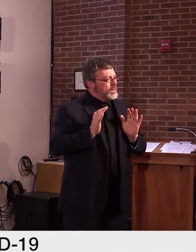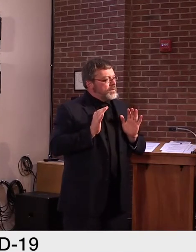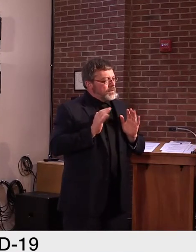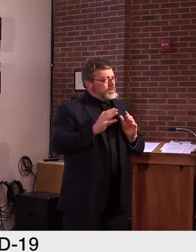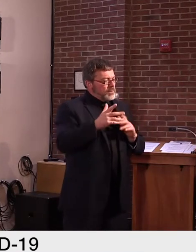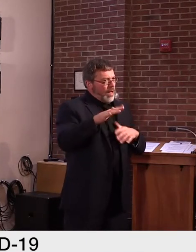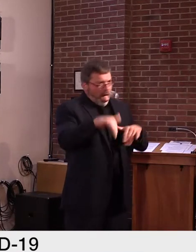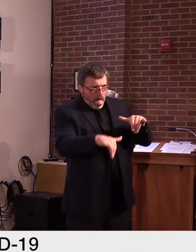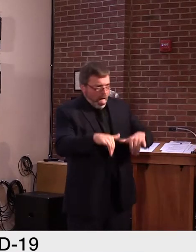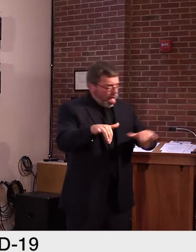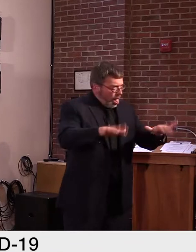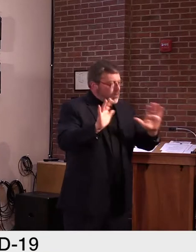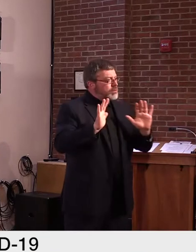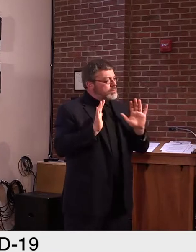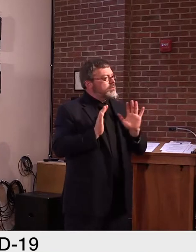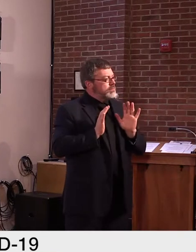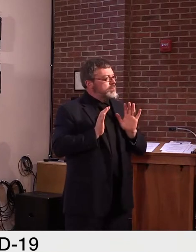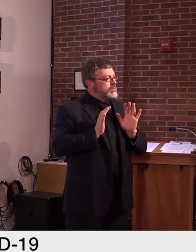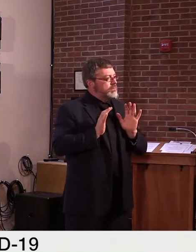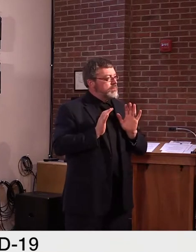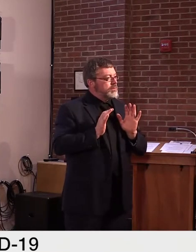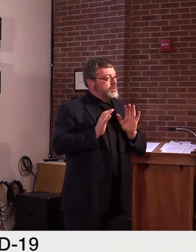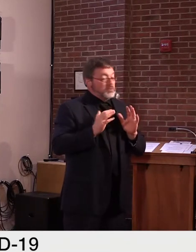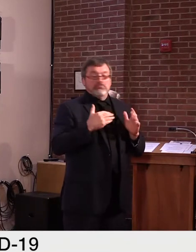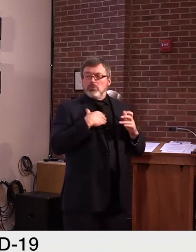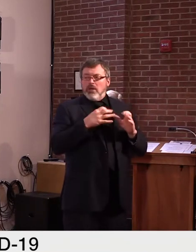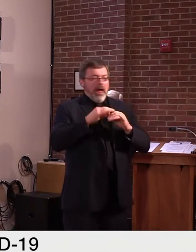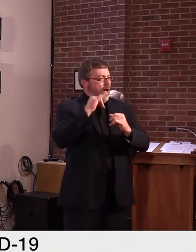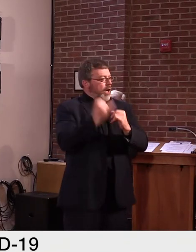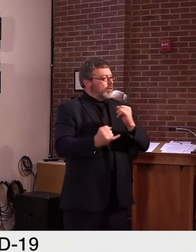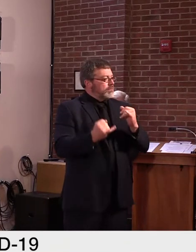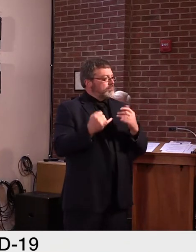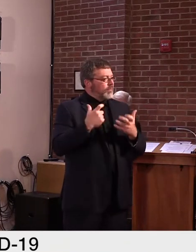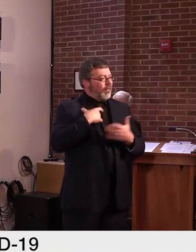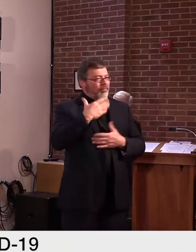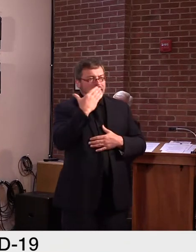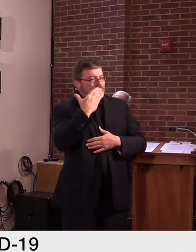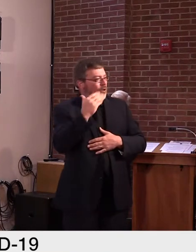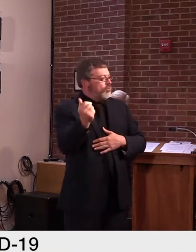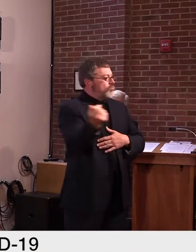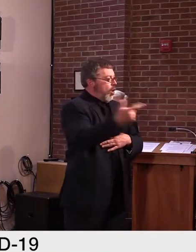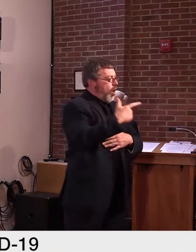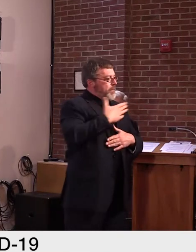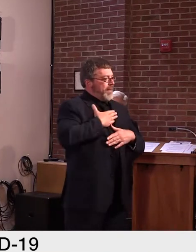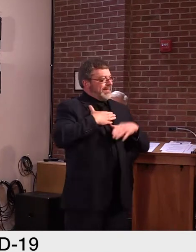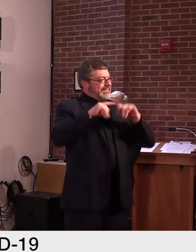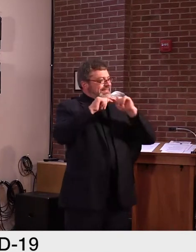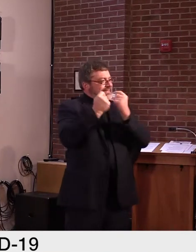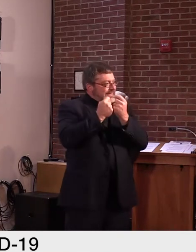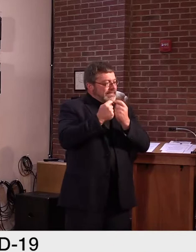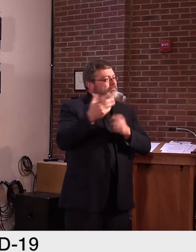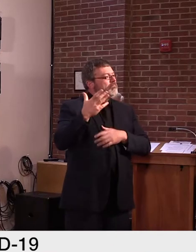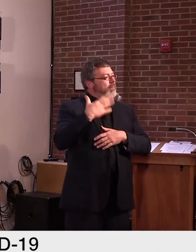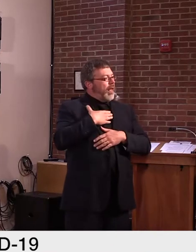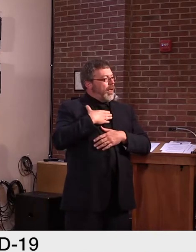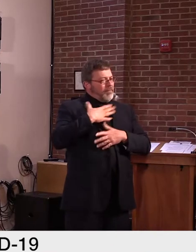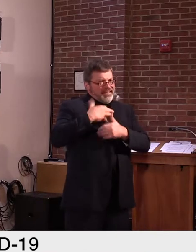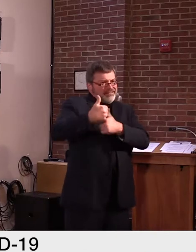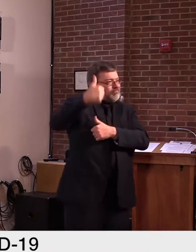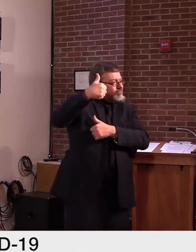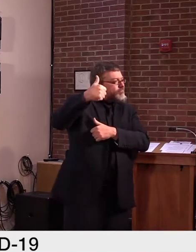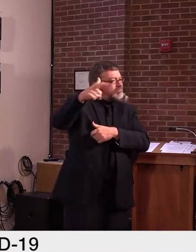I want to close by thanking the schools and the district administrators who are the experts on their operations,